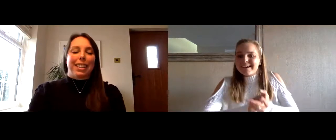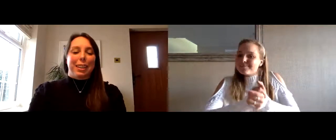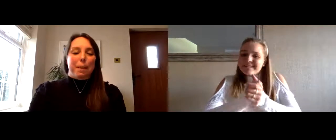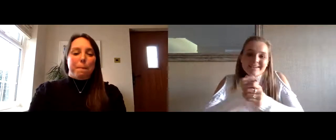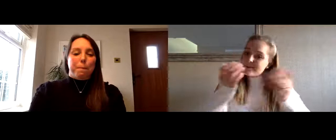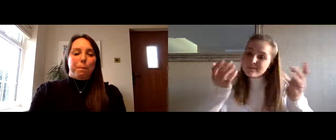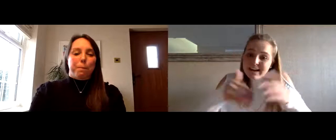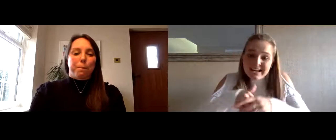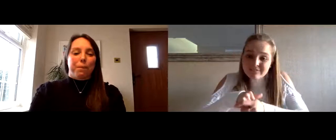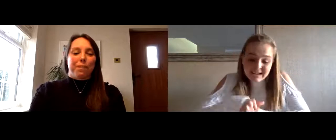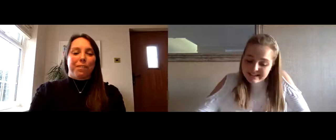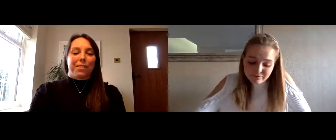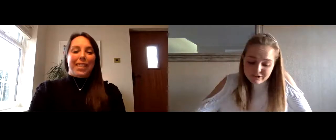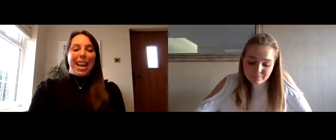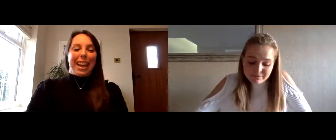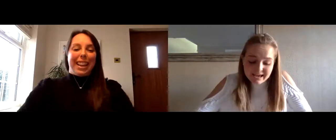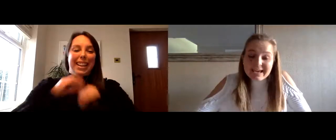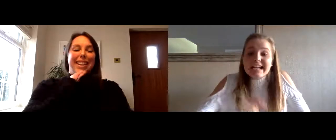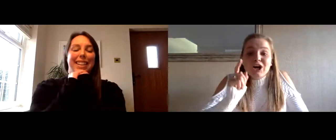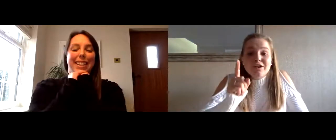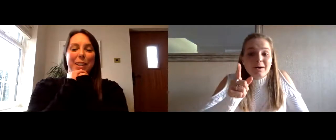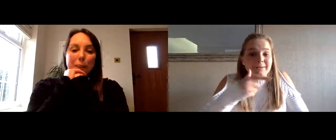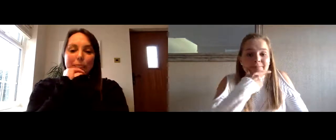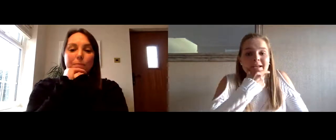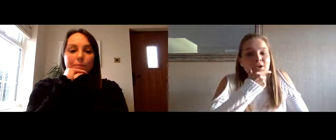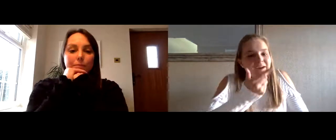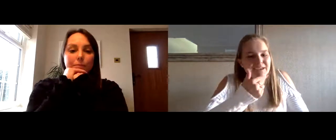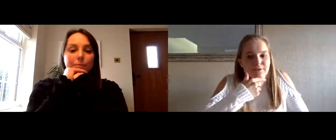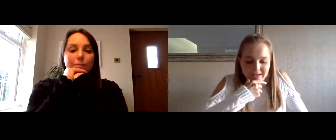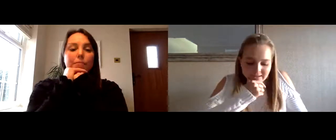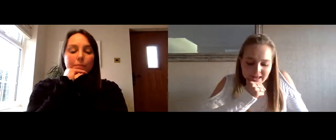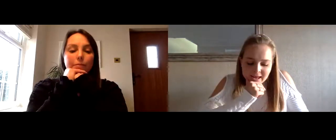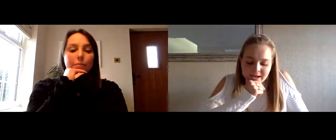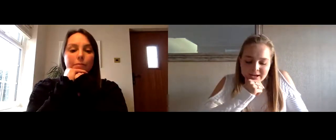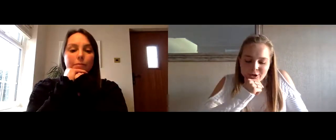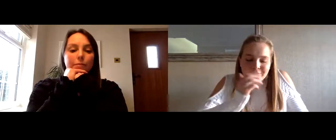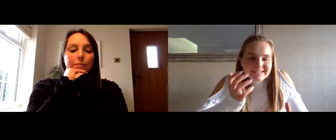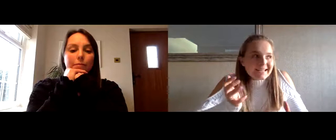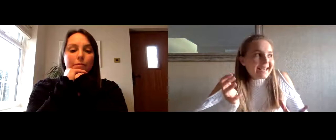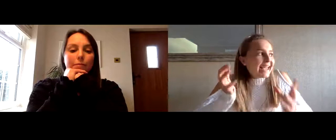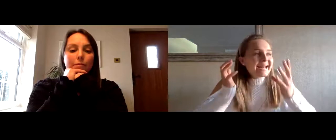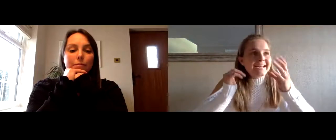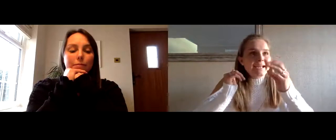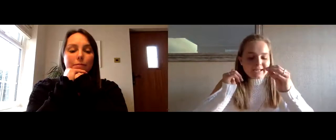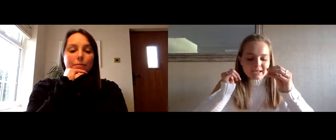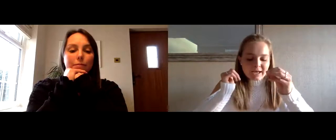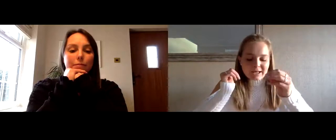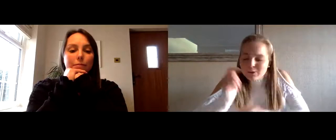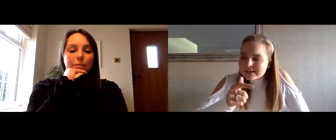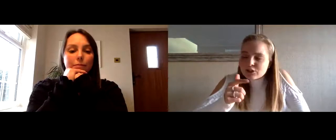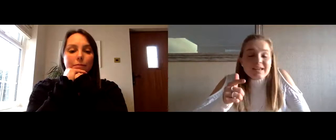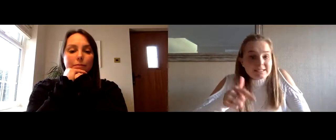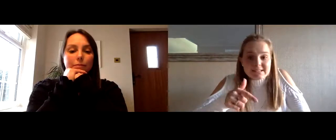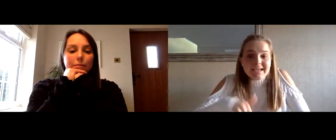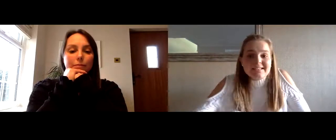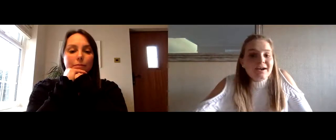very i mean a valley definitely be fair okay last one i think you'll get this obviously in uh